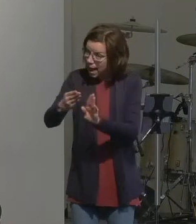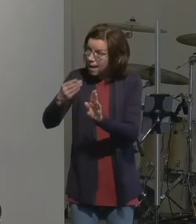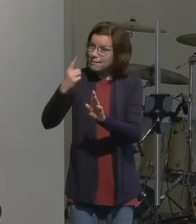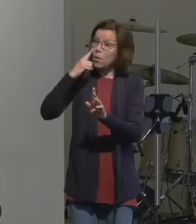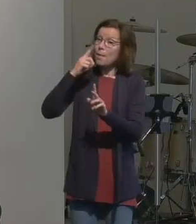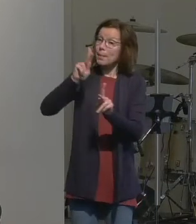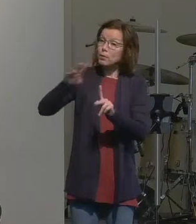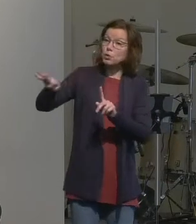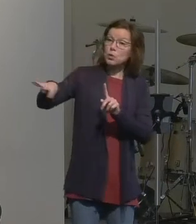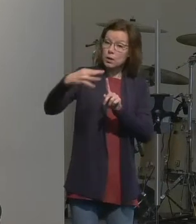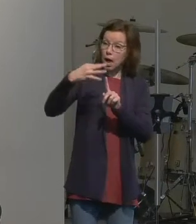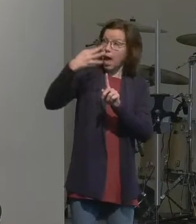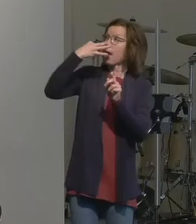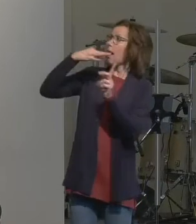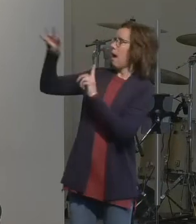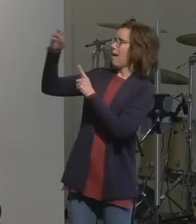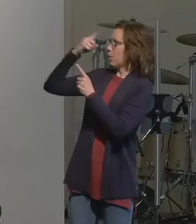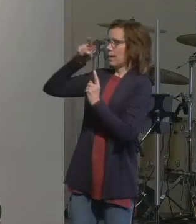amen